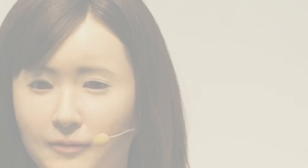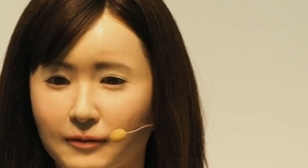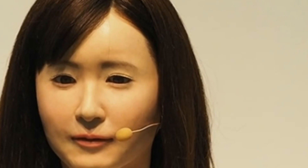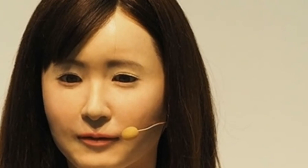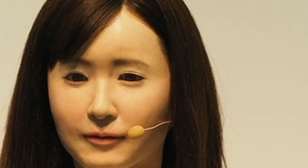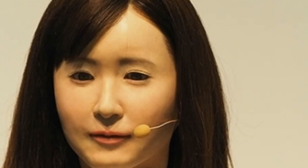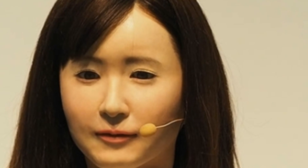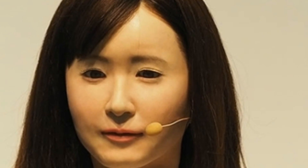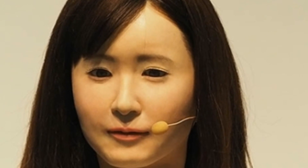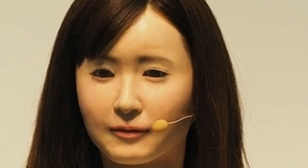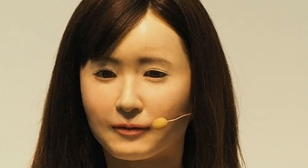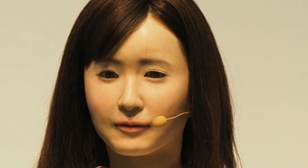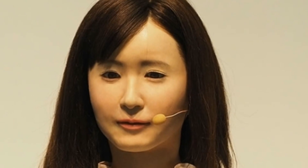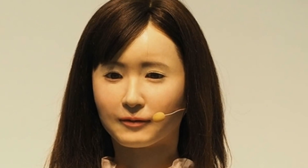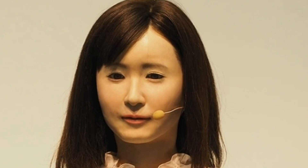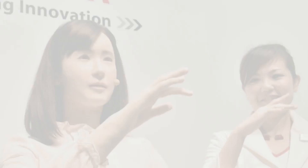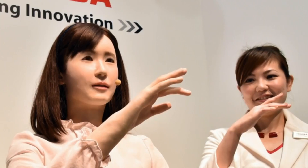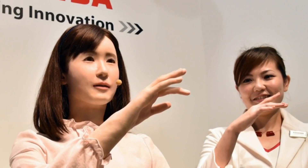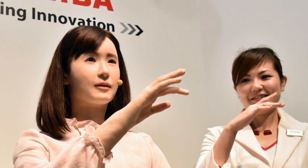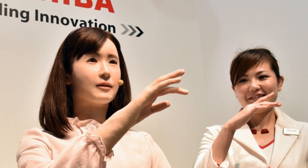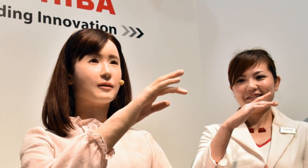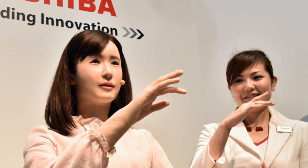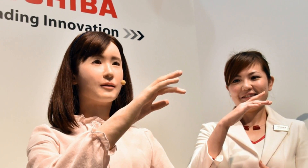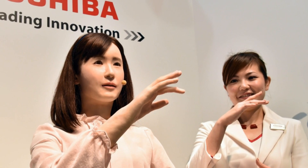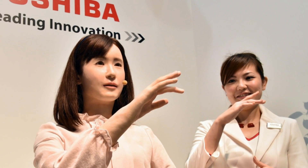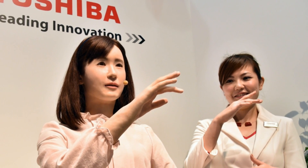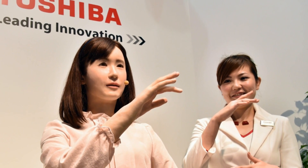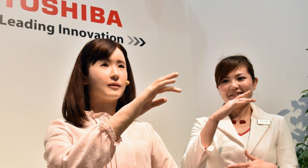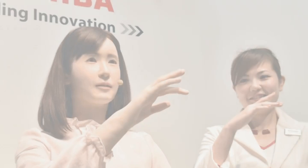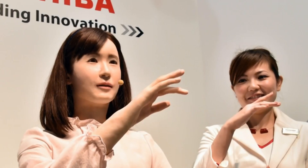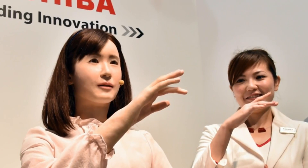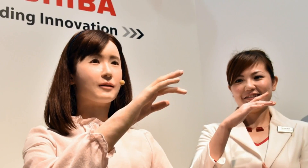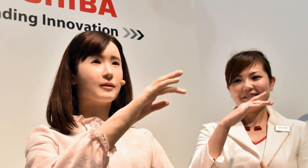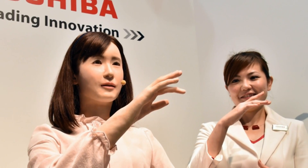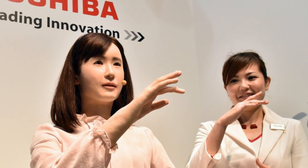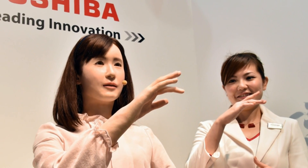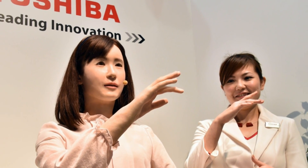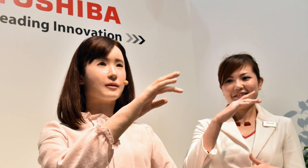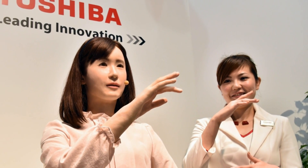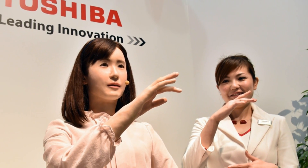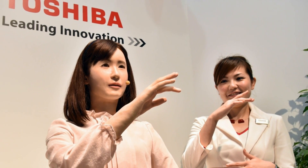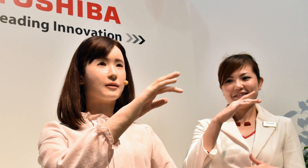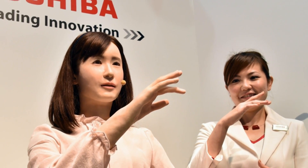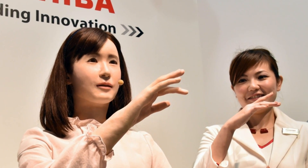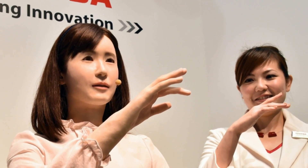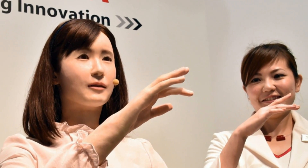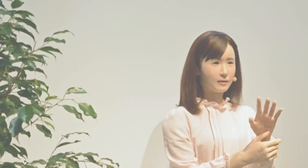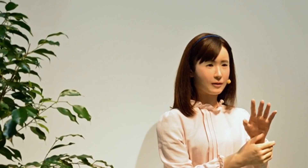that's because it was developed in collaboration with Osaka University, which has been developing humanoid robots for some